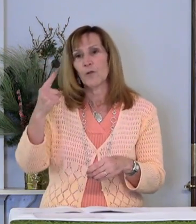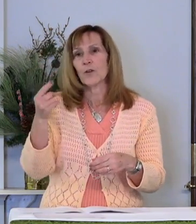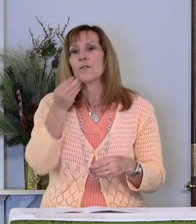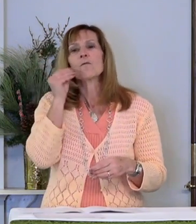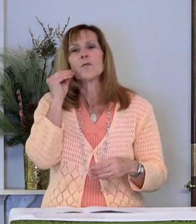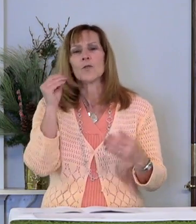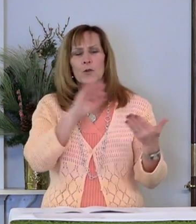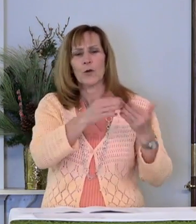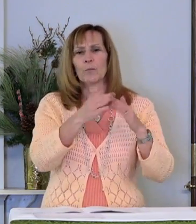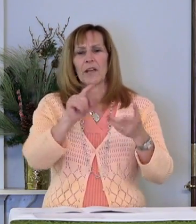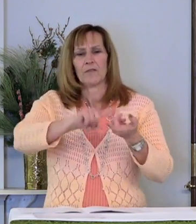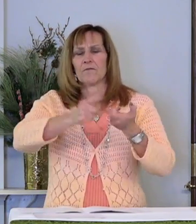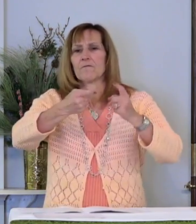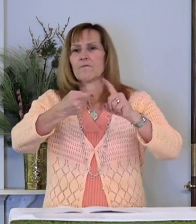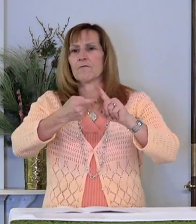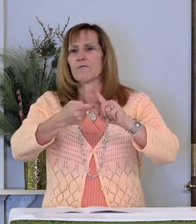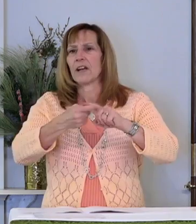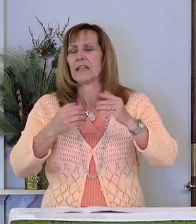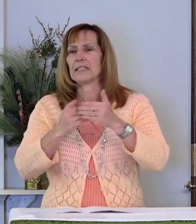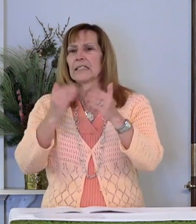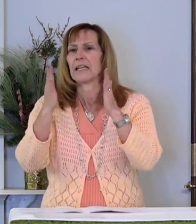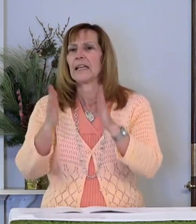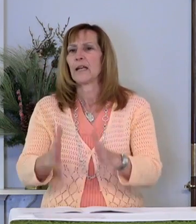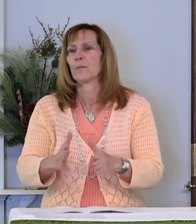hometown friends and neighbors.